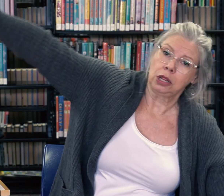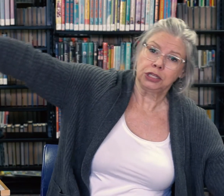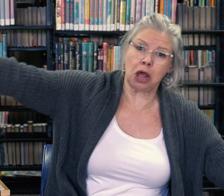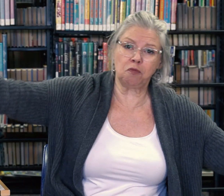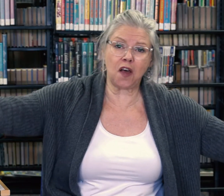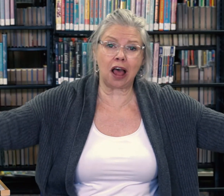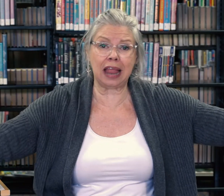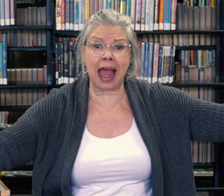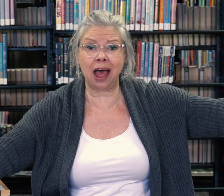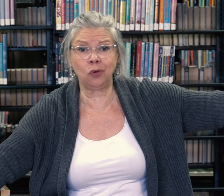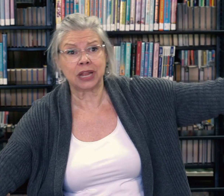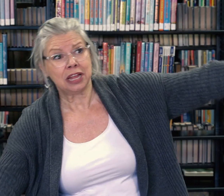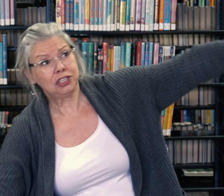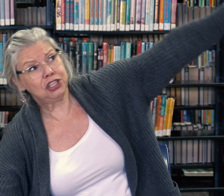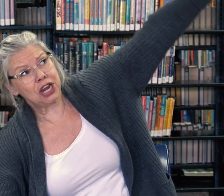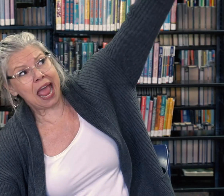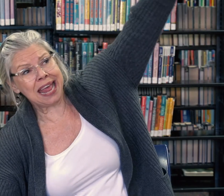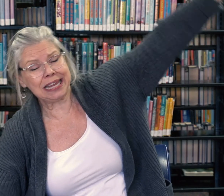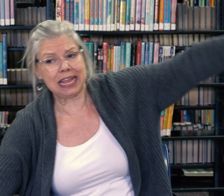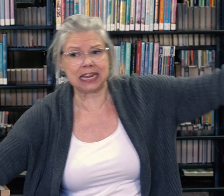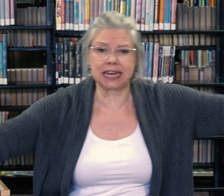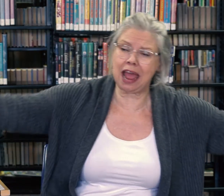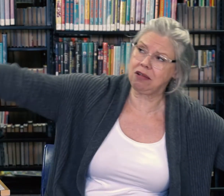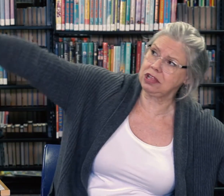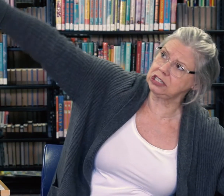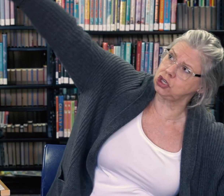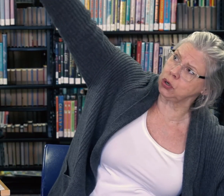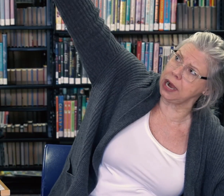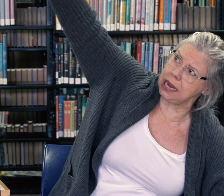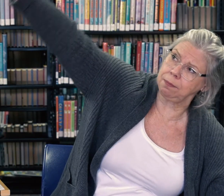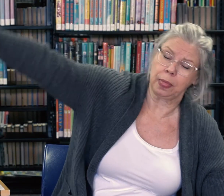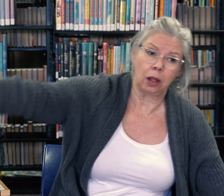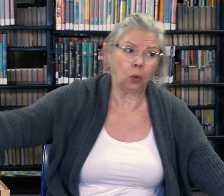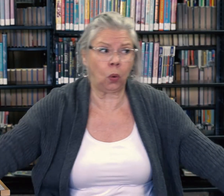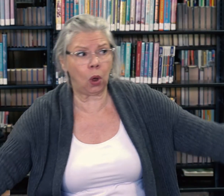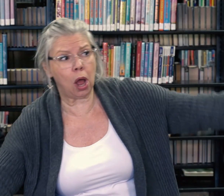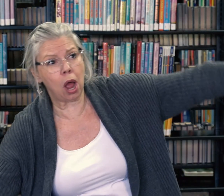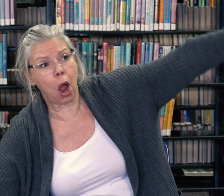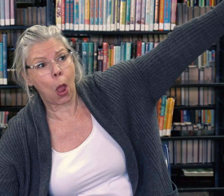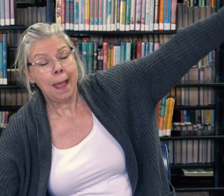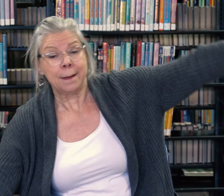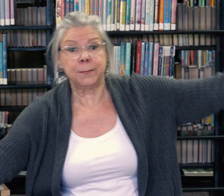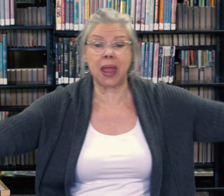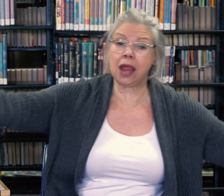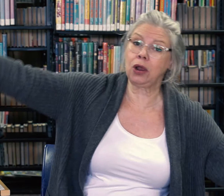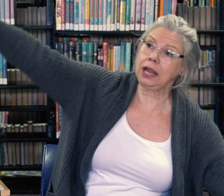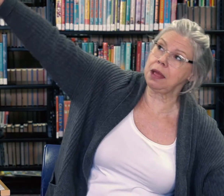Don't fall out. Gently down the stream. Whoa. Merrily,